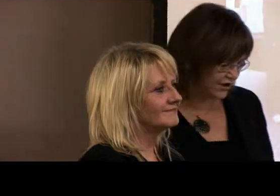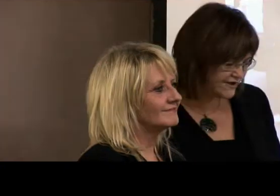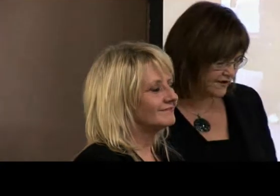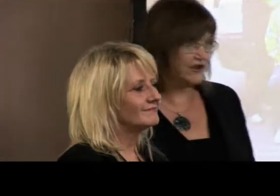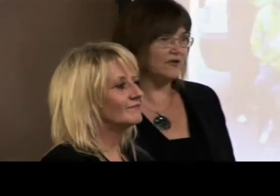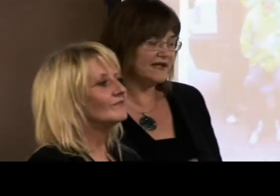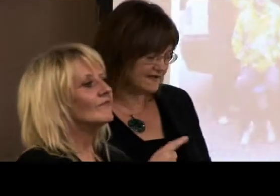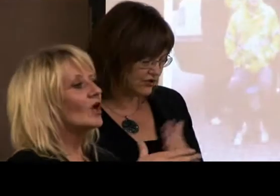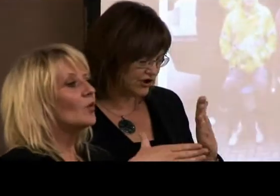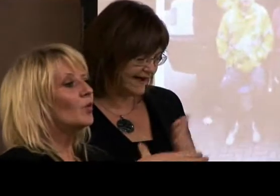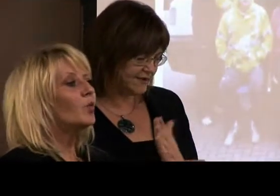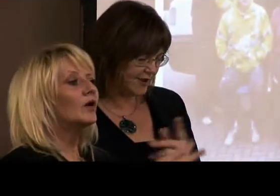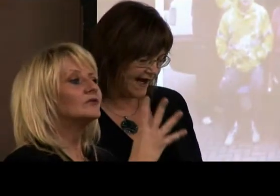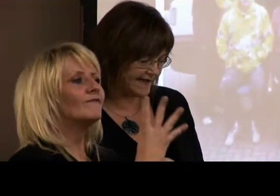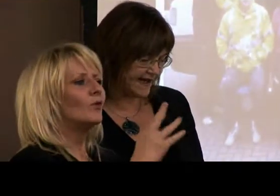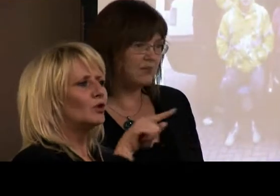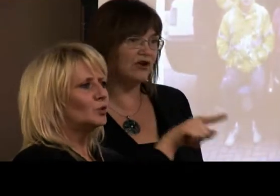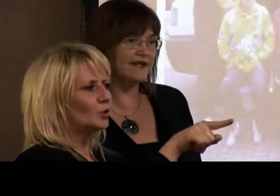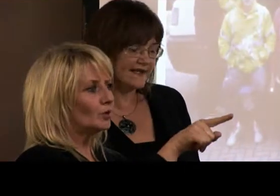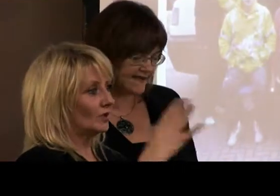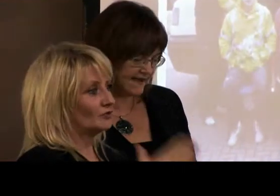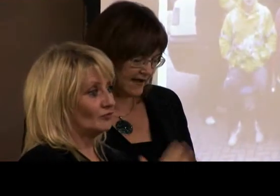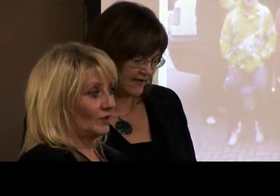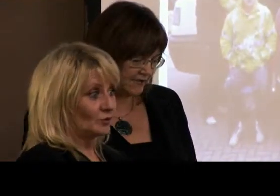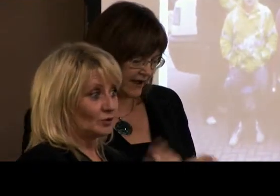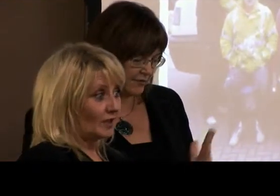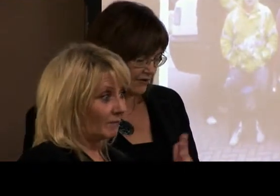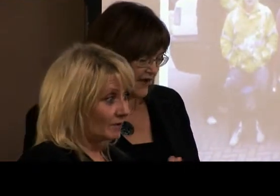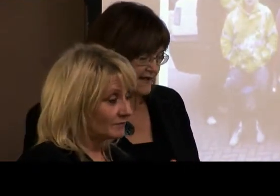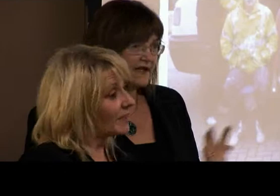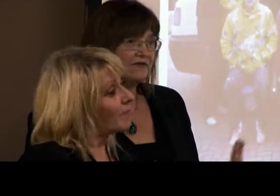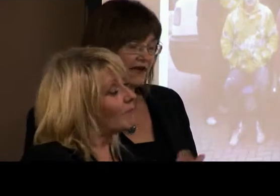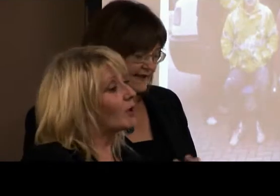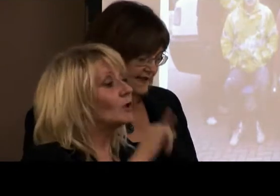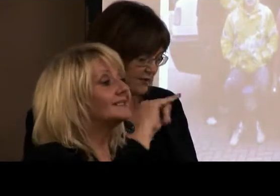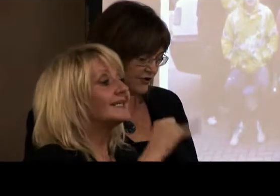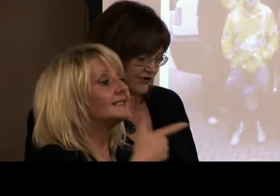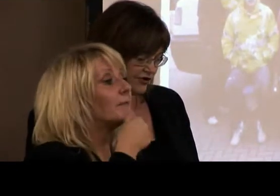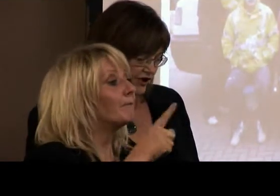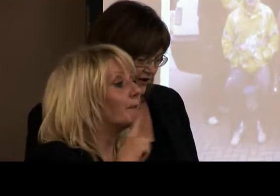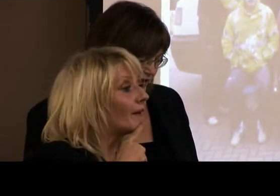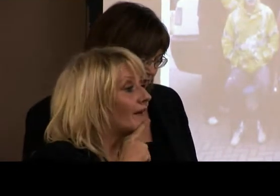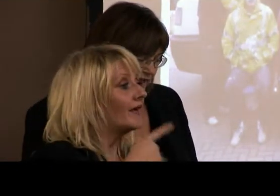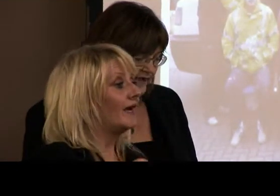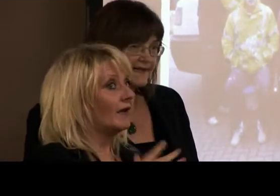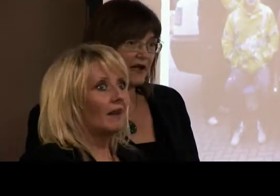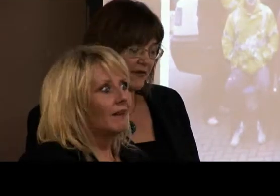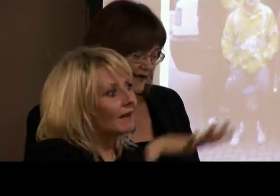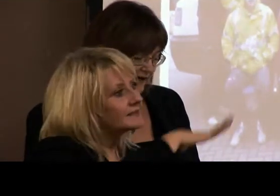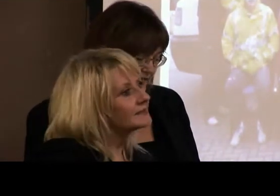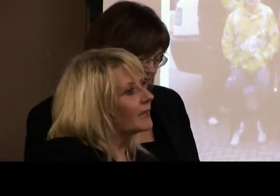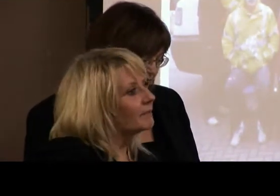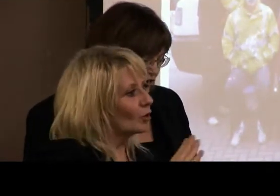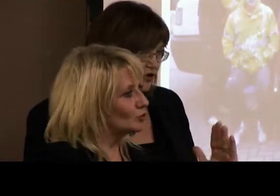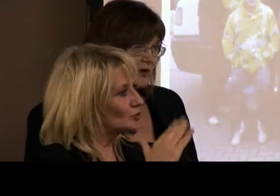Works for You is a social enterprise employing 16 people to live in landscape construction, landscape